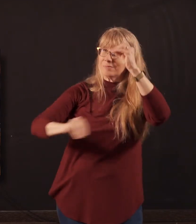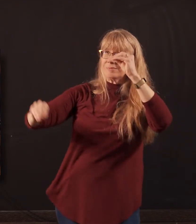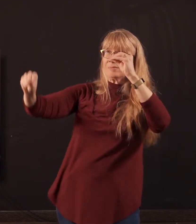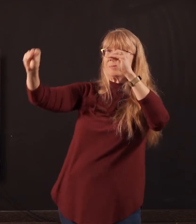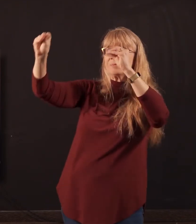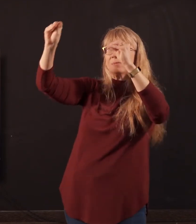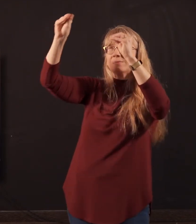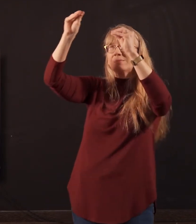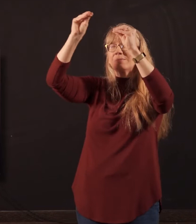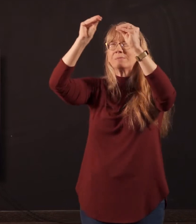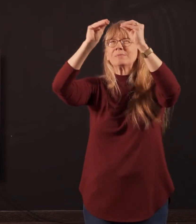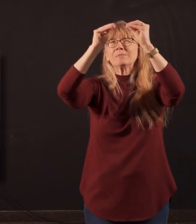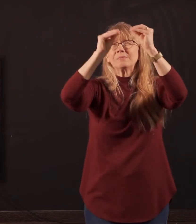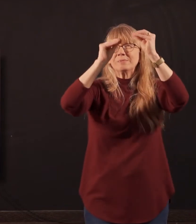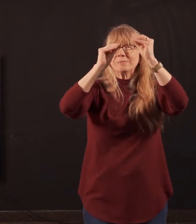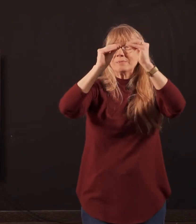Stronger than new our sins, mercy